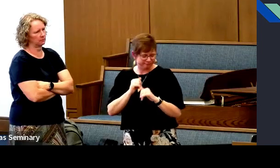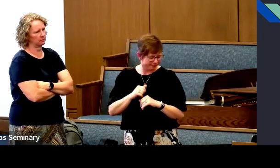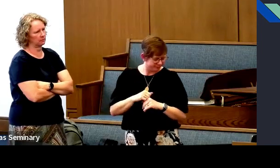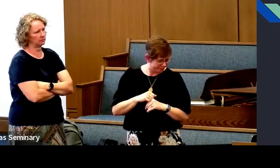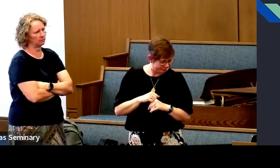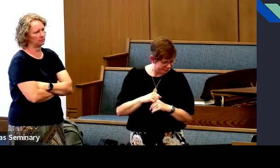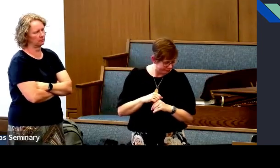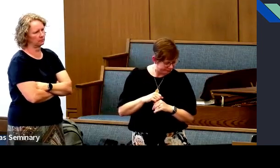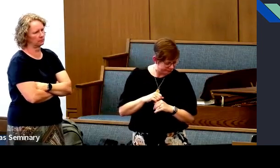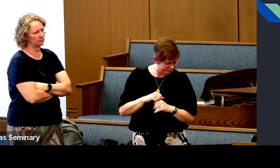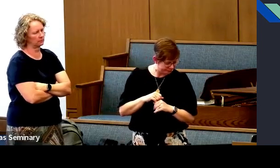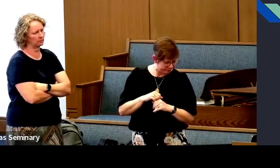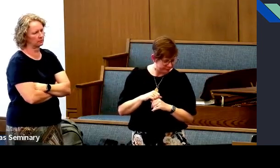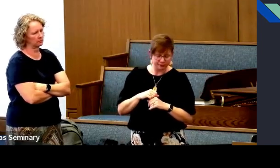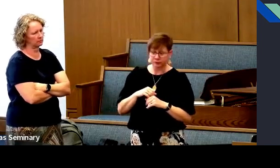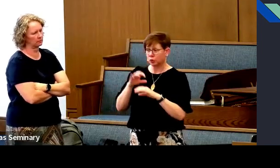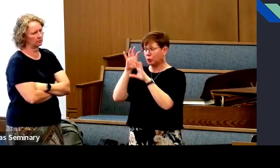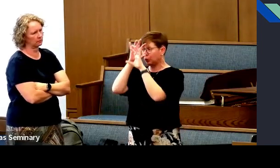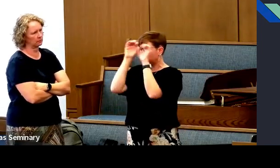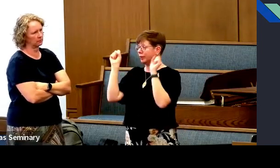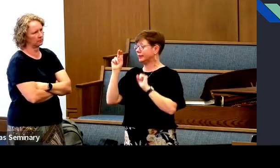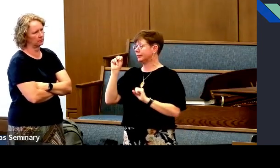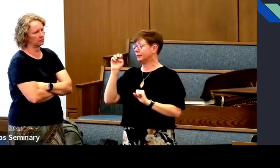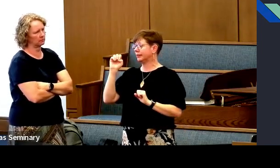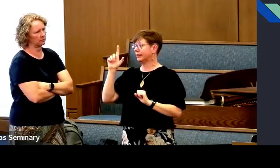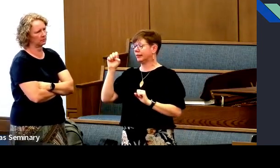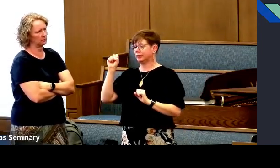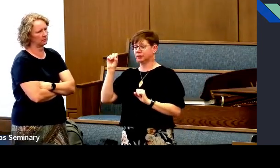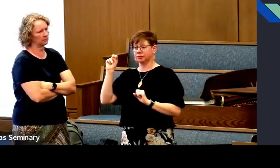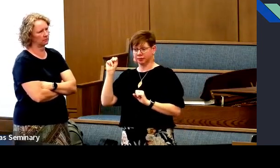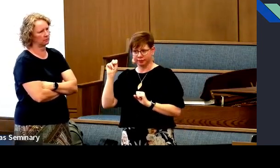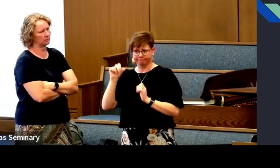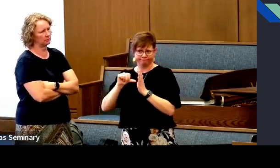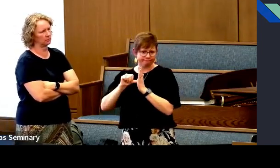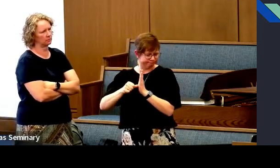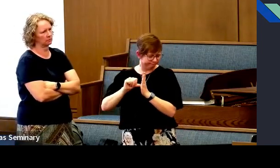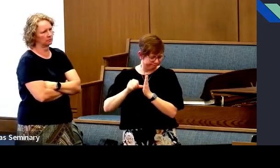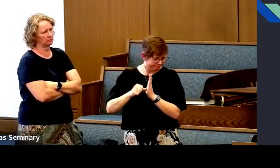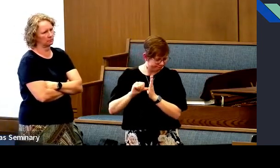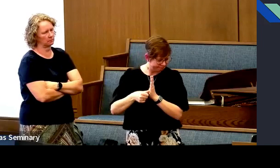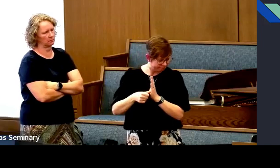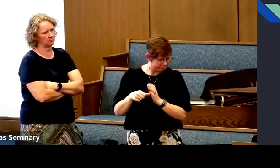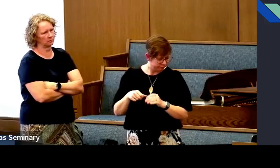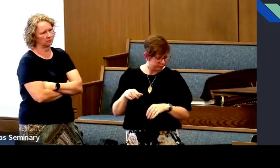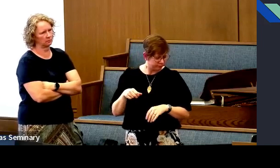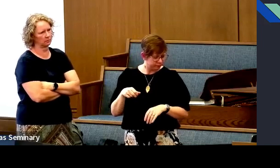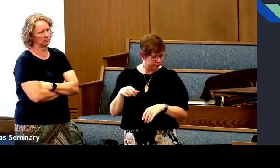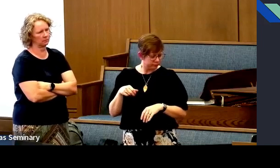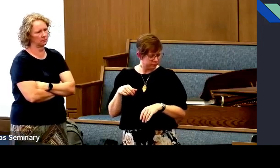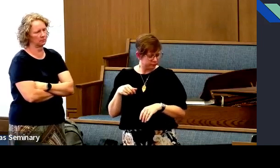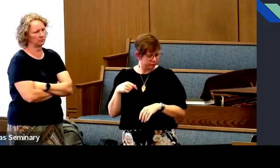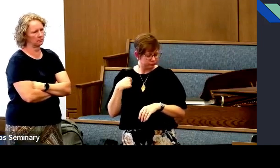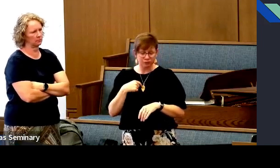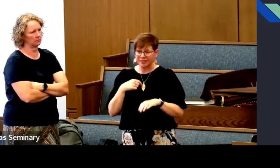And to become Christ-like. President Nelson has emphasized,